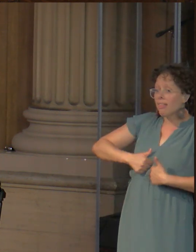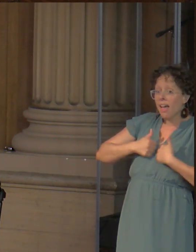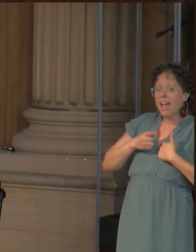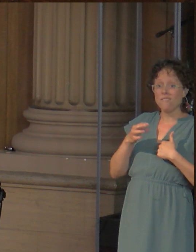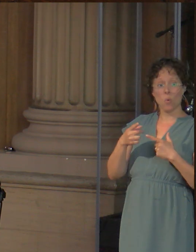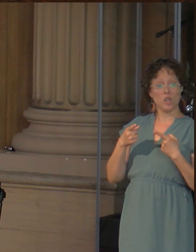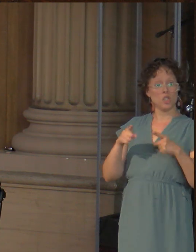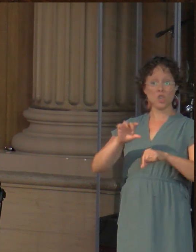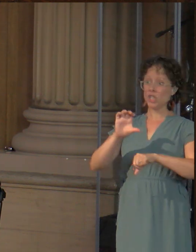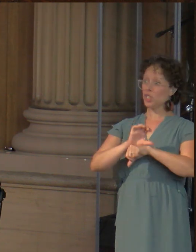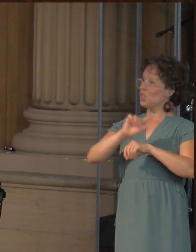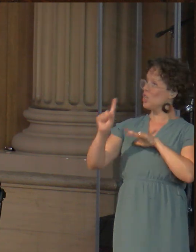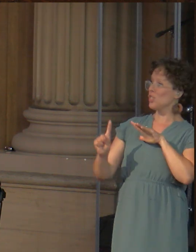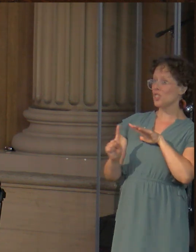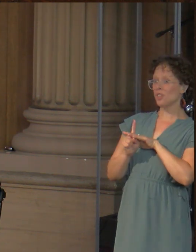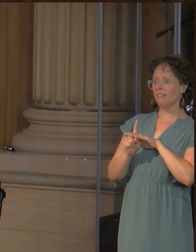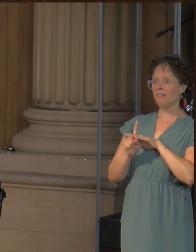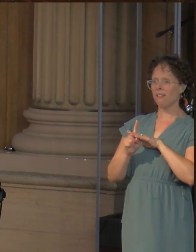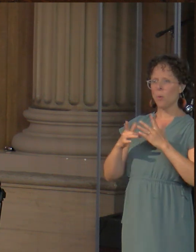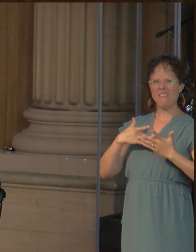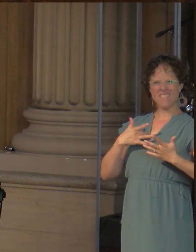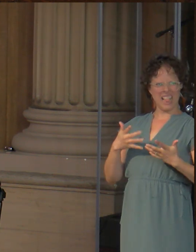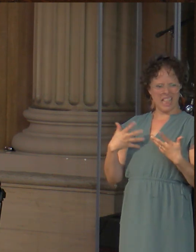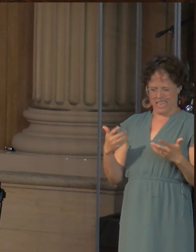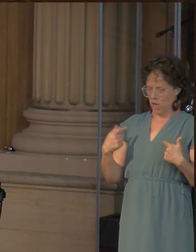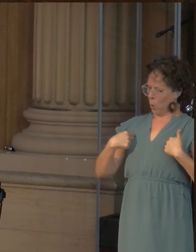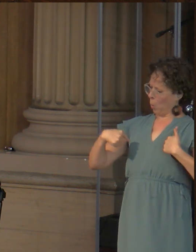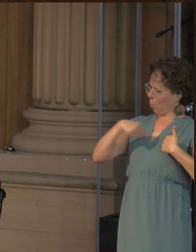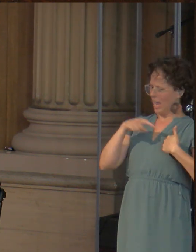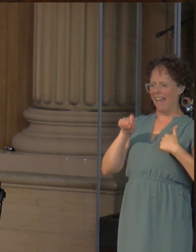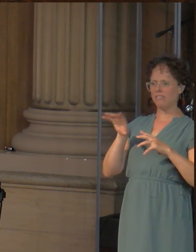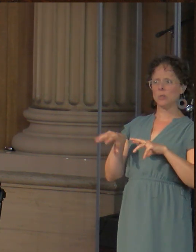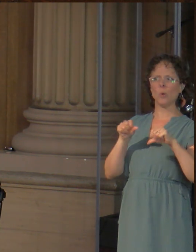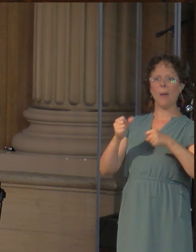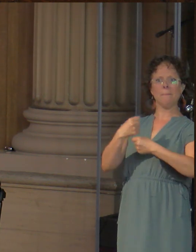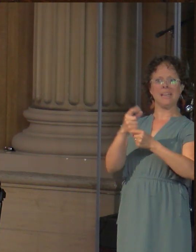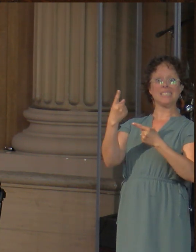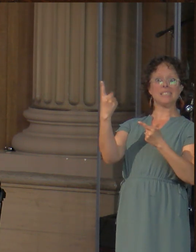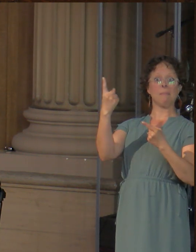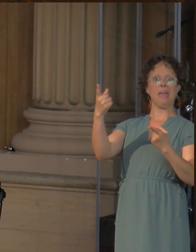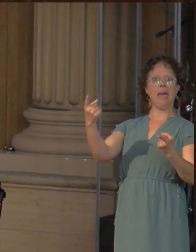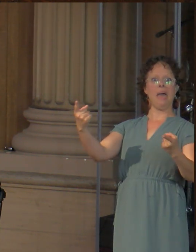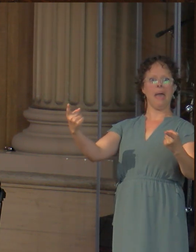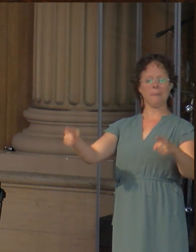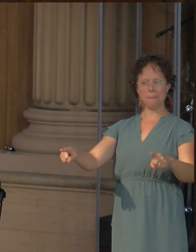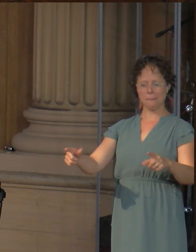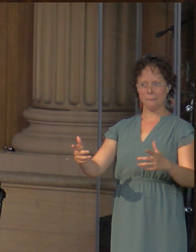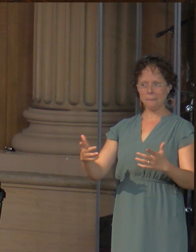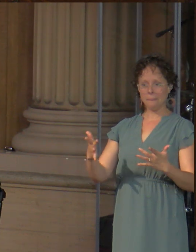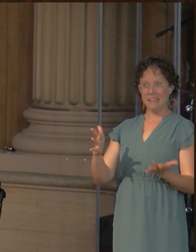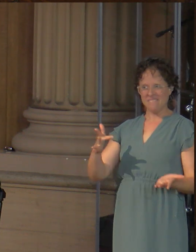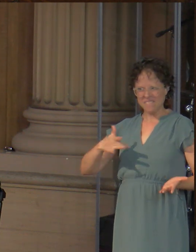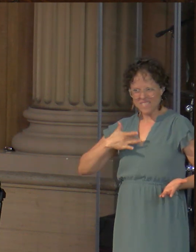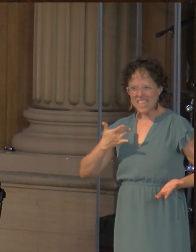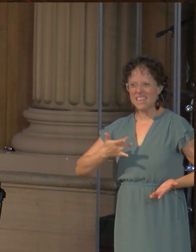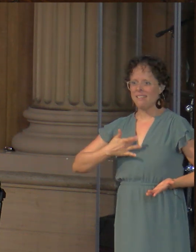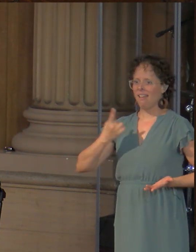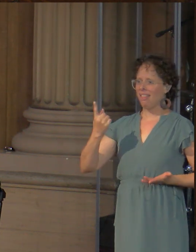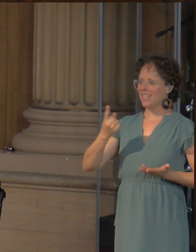almost make something happen. To make God show up in tangible ways. To manufacture some kind of emotional experience